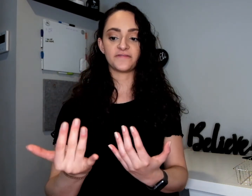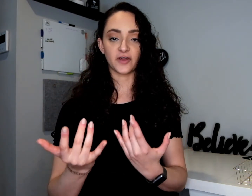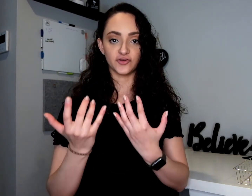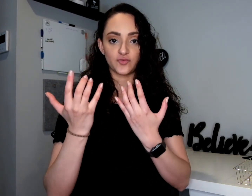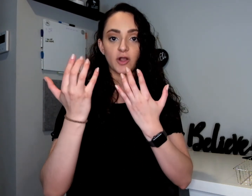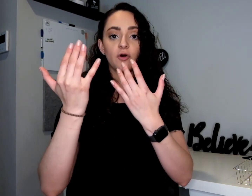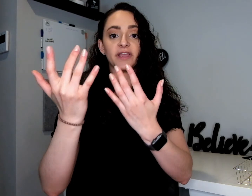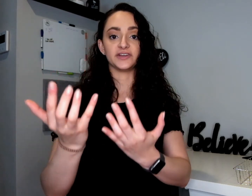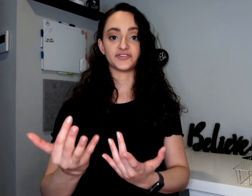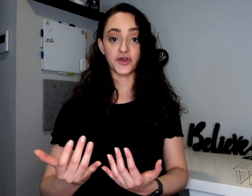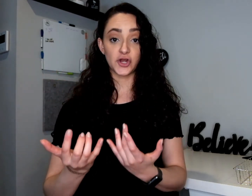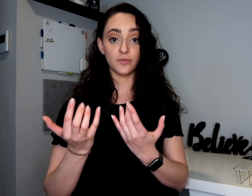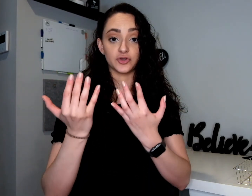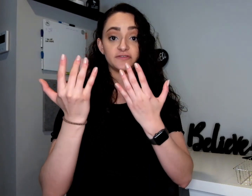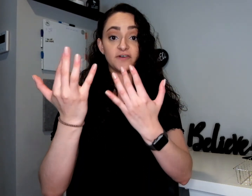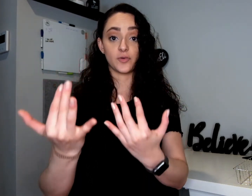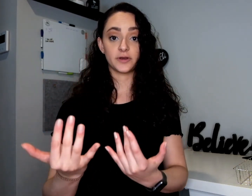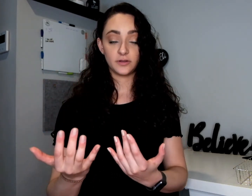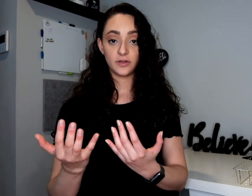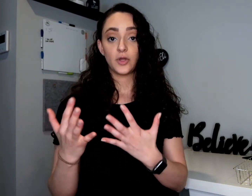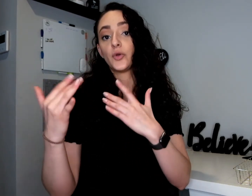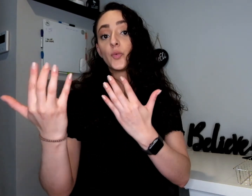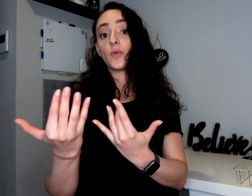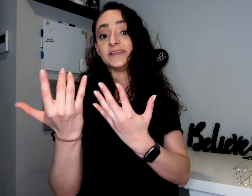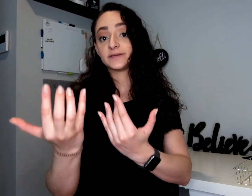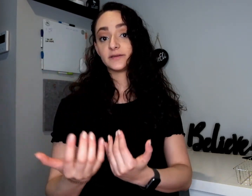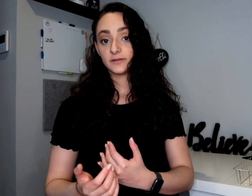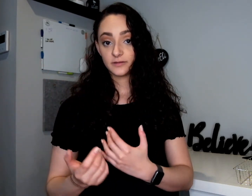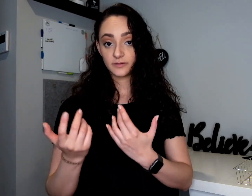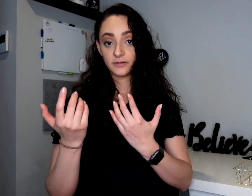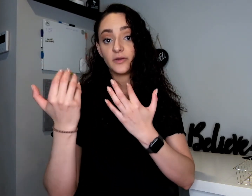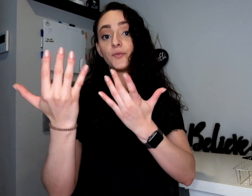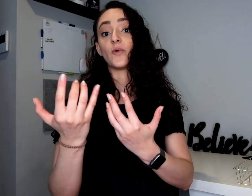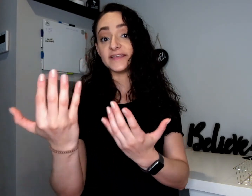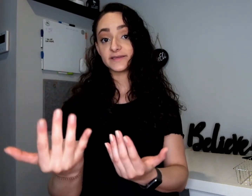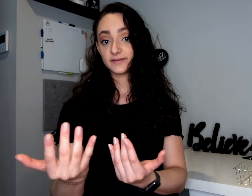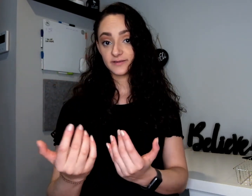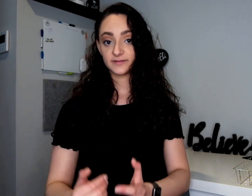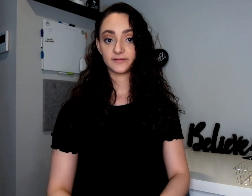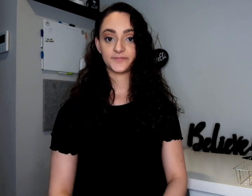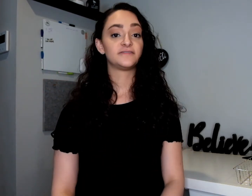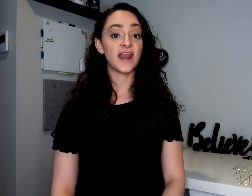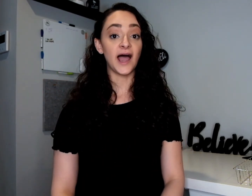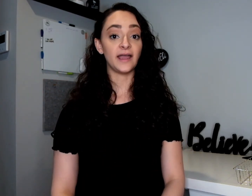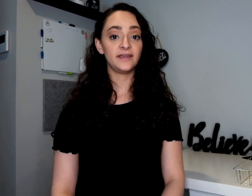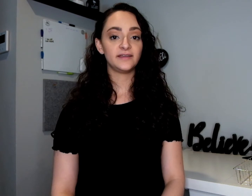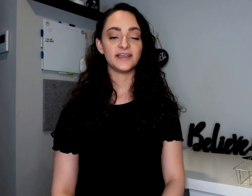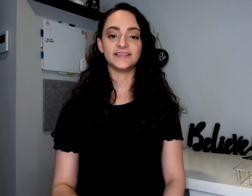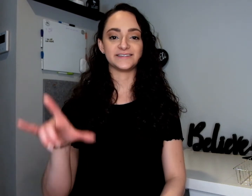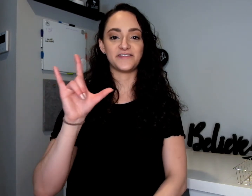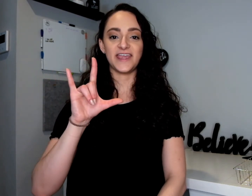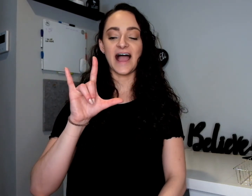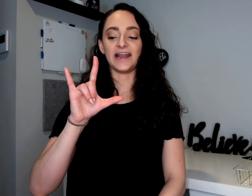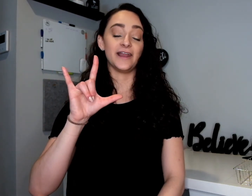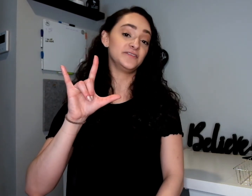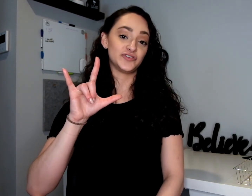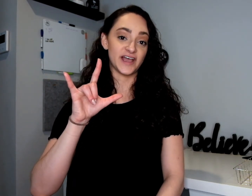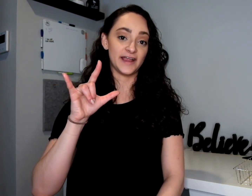fingers while going in a circular motion forward. Wait. Wait. Fly is the I love you sign.